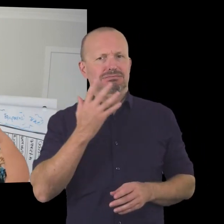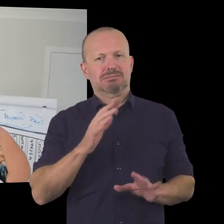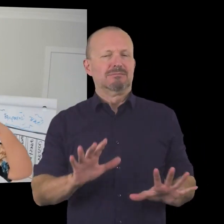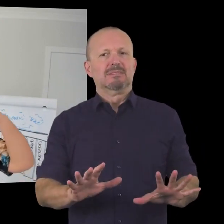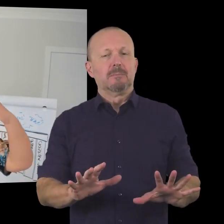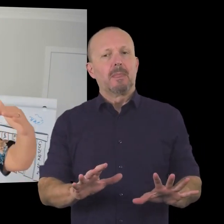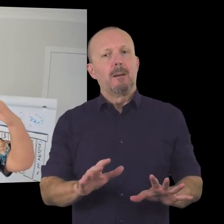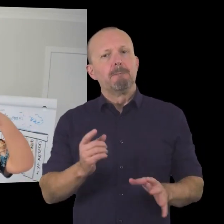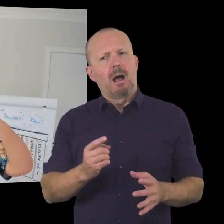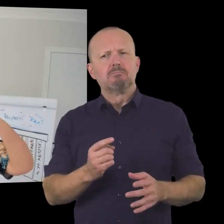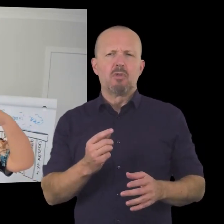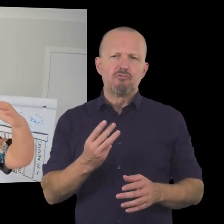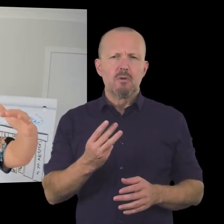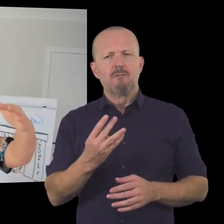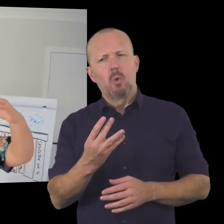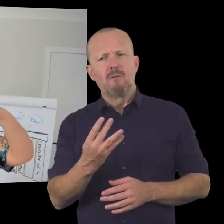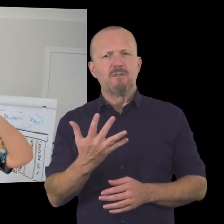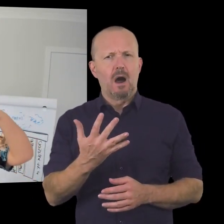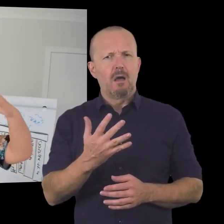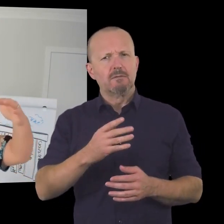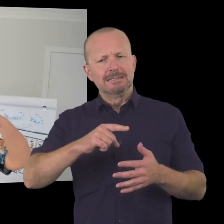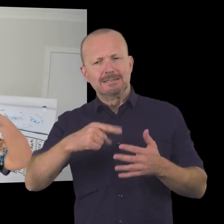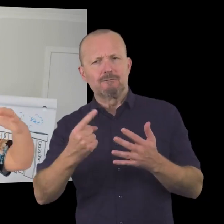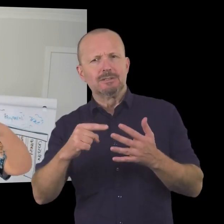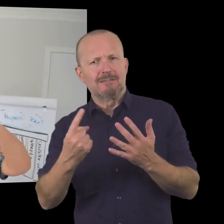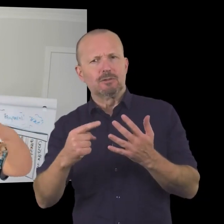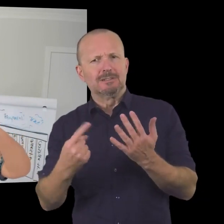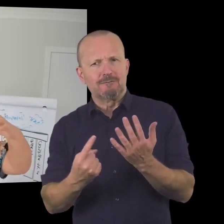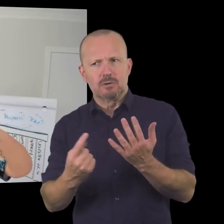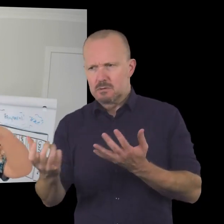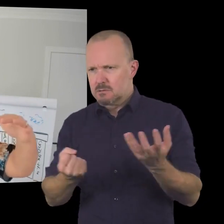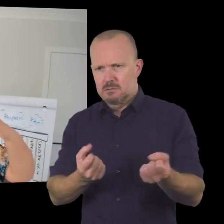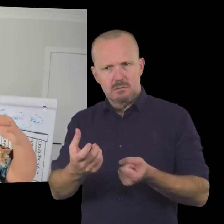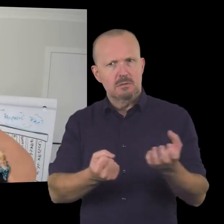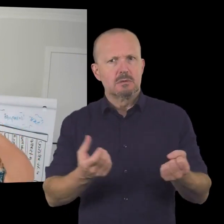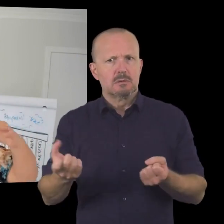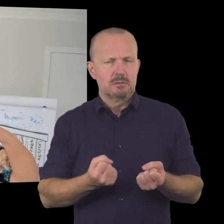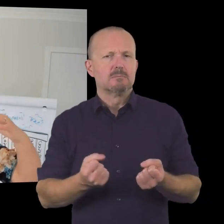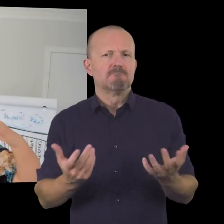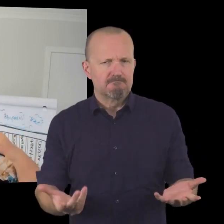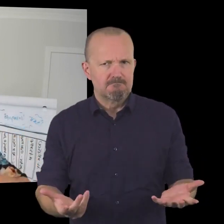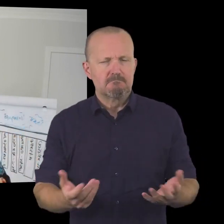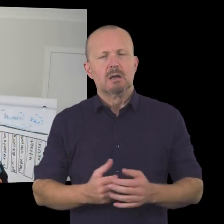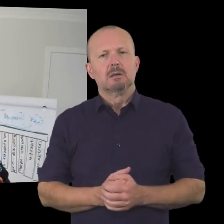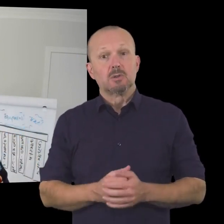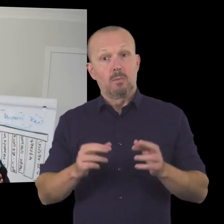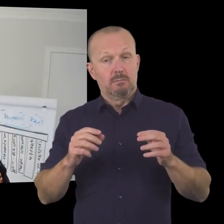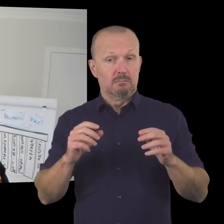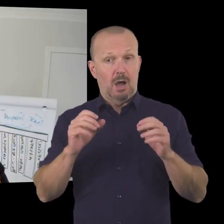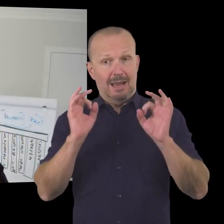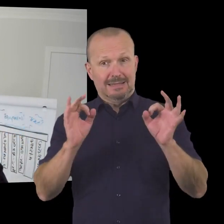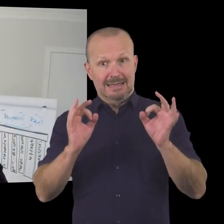idea is if you've got a good level of income so we're talking you know around about depending on how many income streams you're operating in